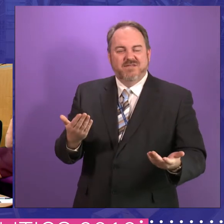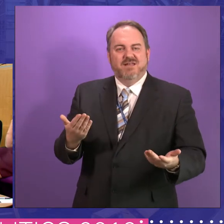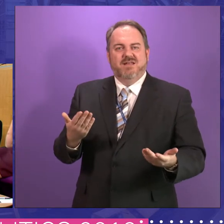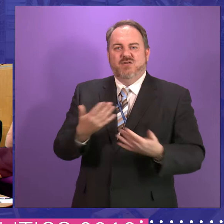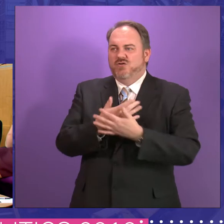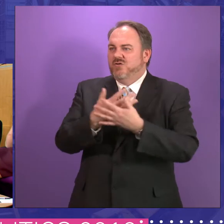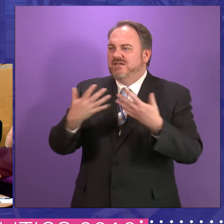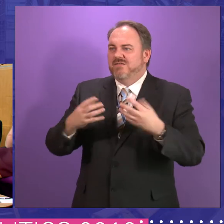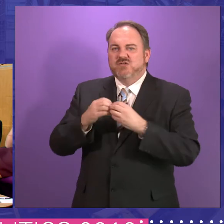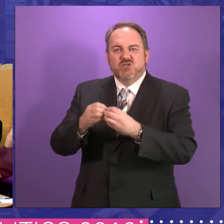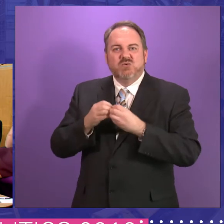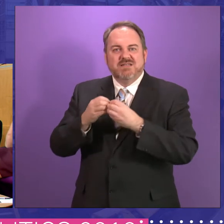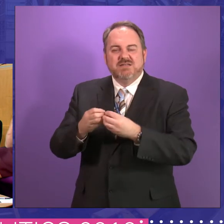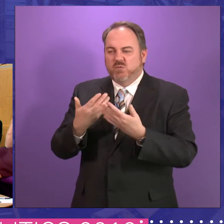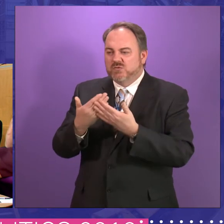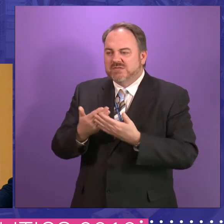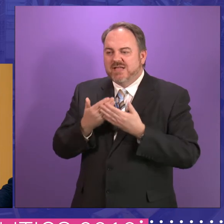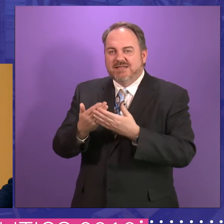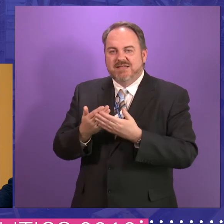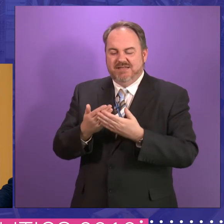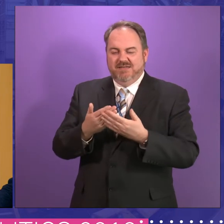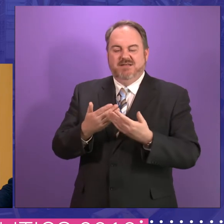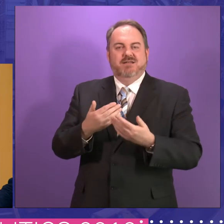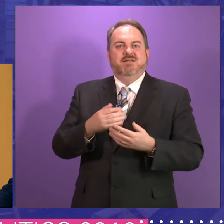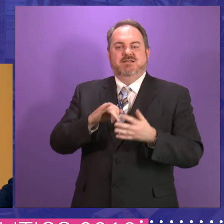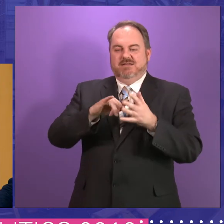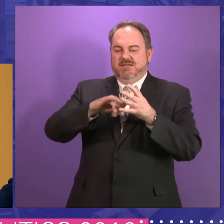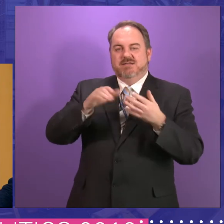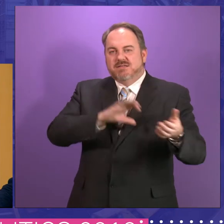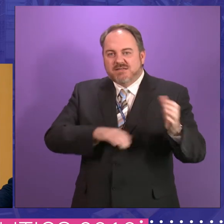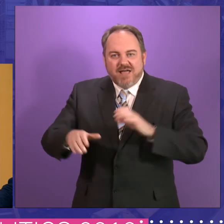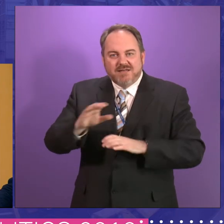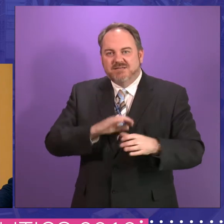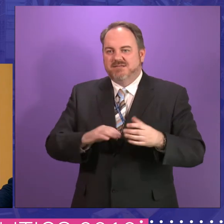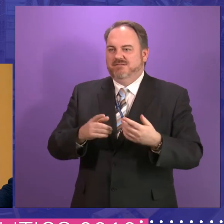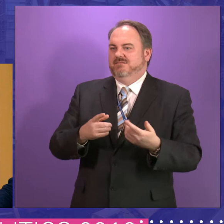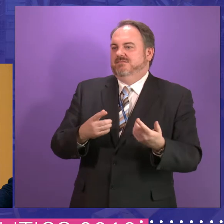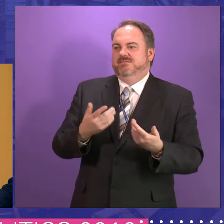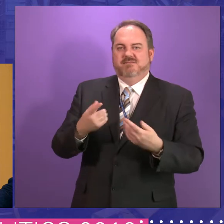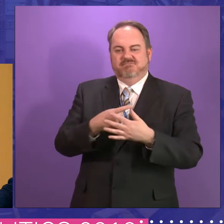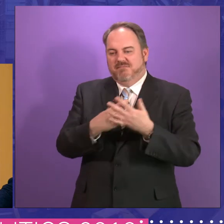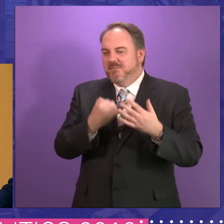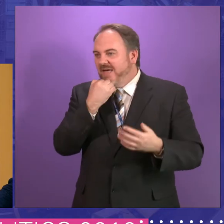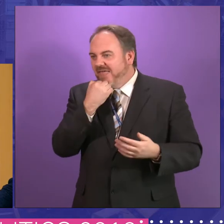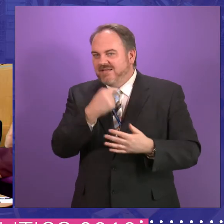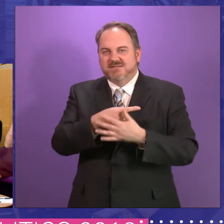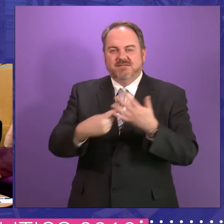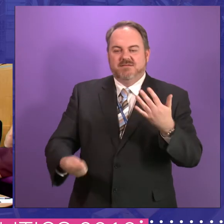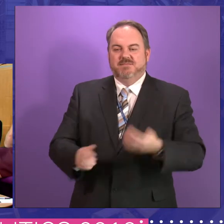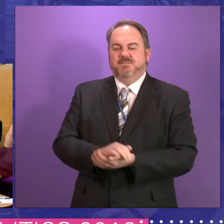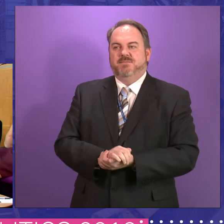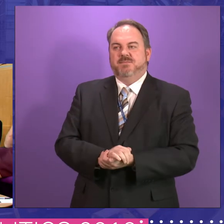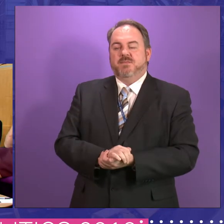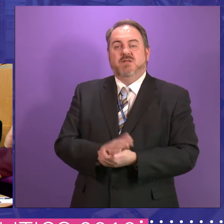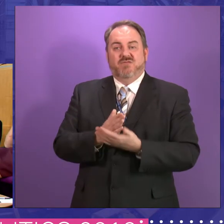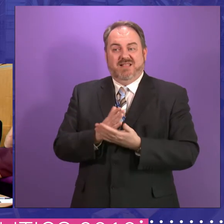students wanting to study the STEM subjects. Do you know, that was being talked about 10 and 12 years ago when I was in this Parliament. So, you know, all